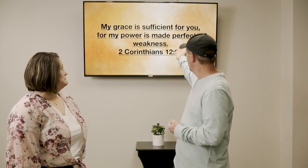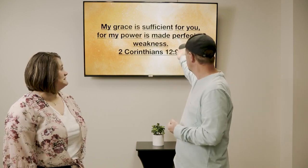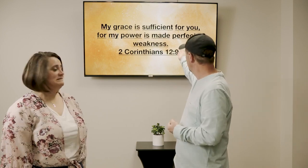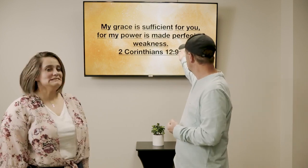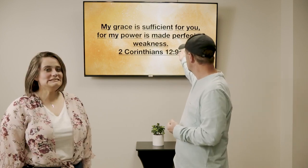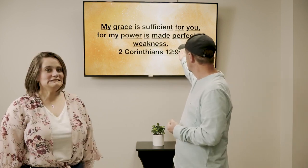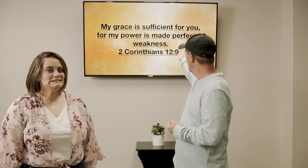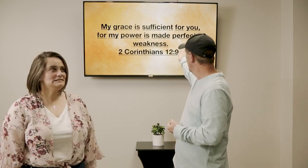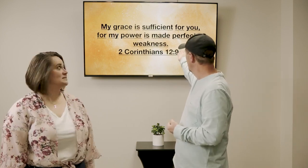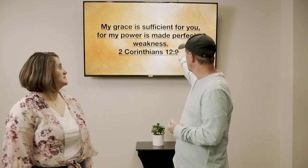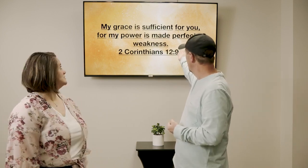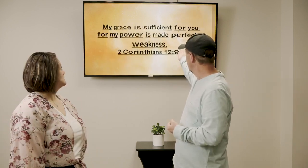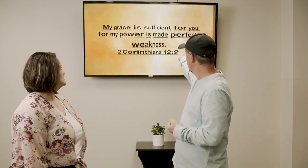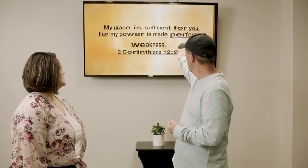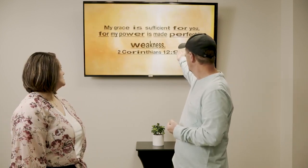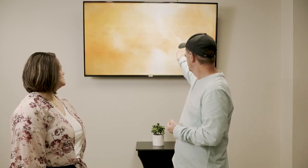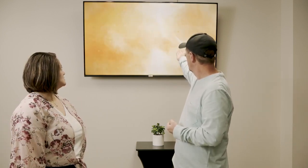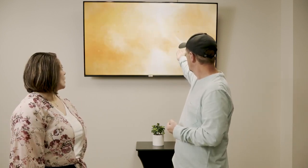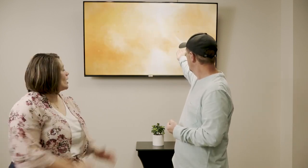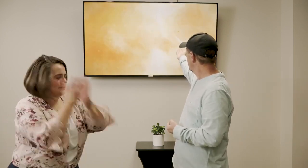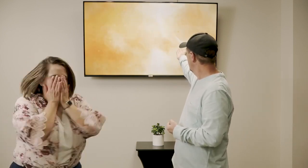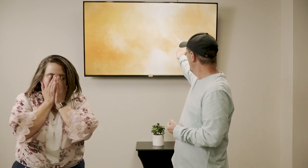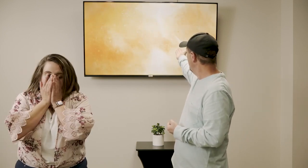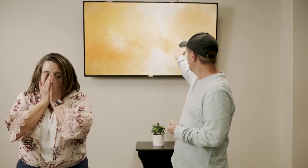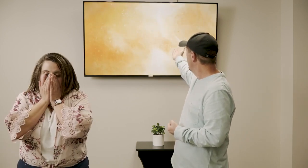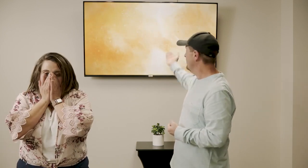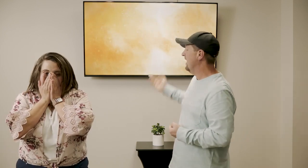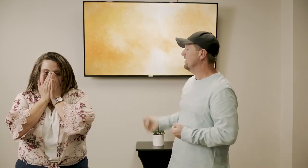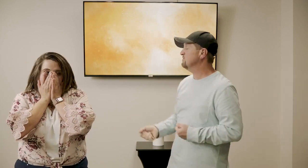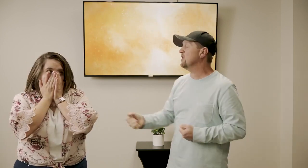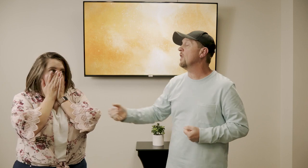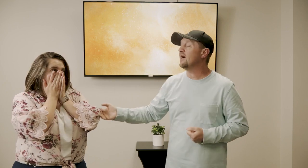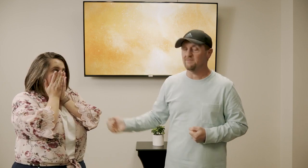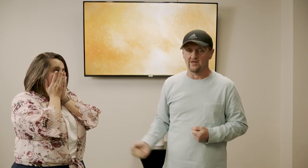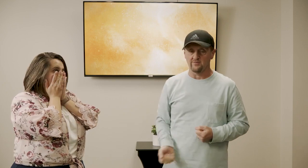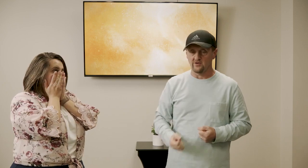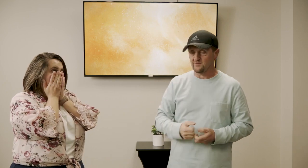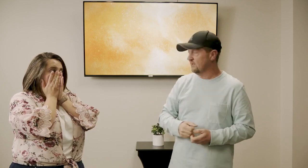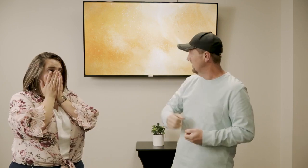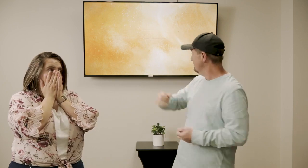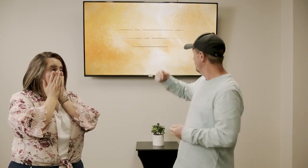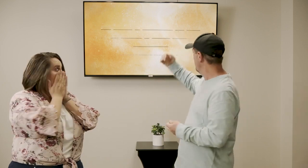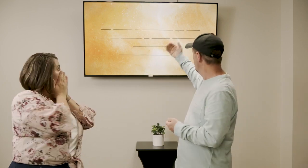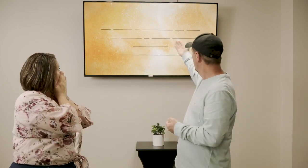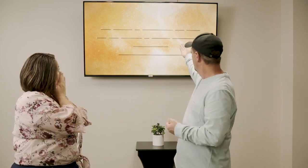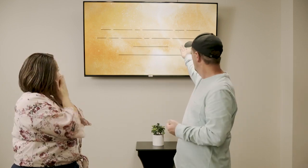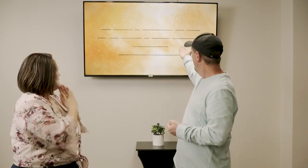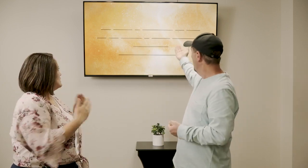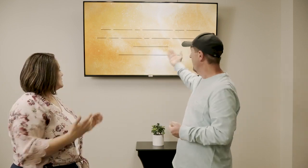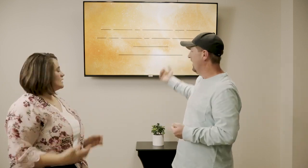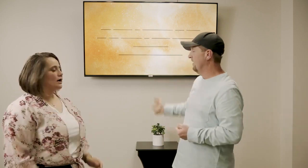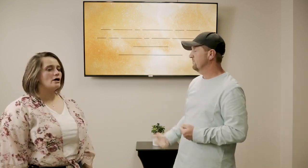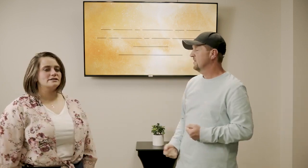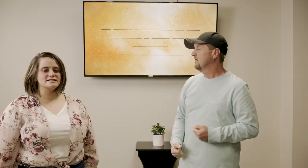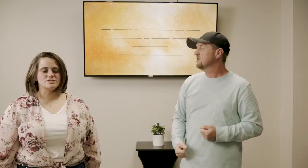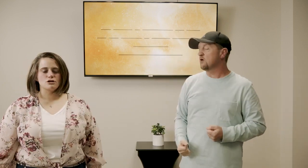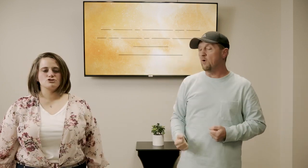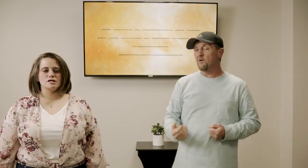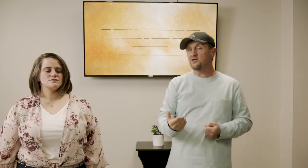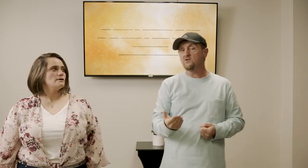if we can see if it's no words click what now let's put the lines back up there let's put the lines back up there voila so what we're gonna do